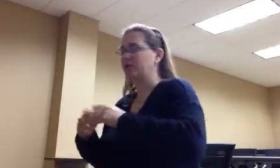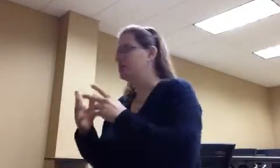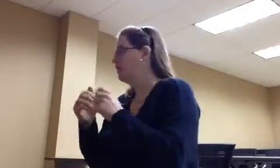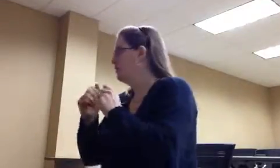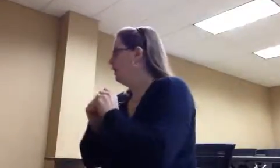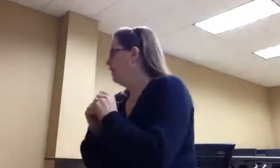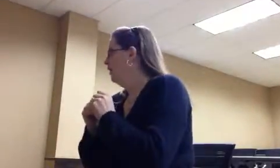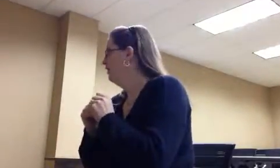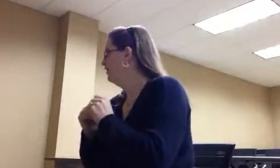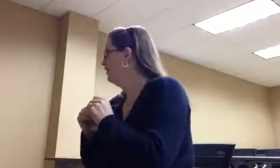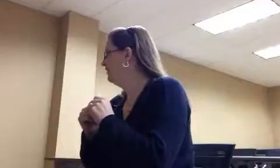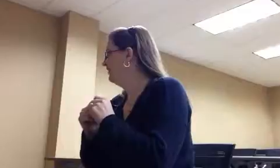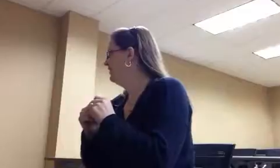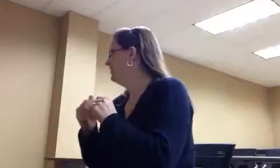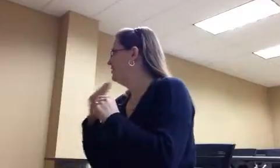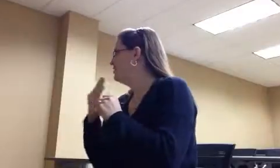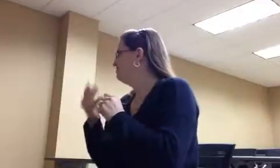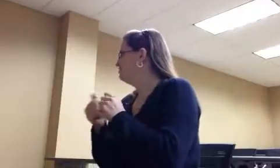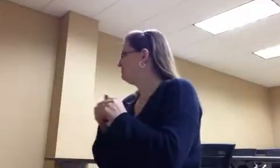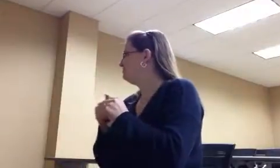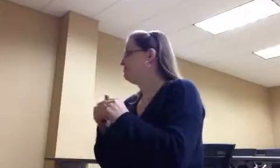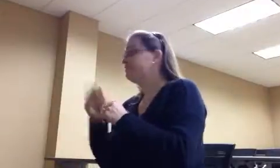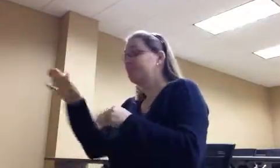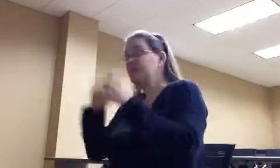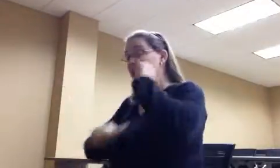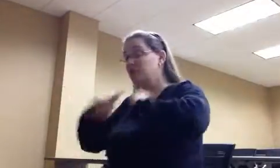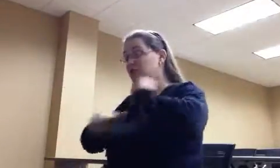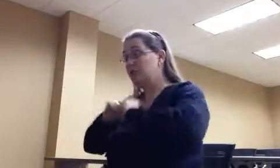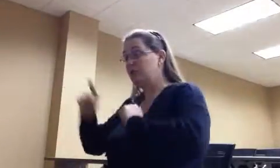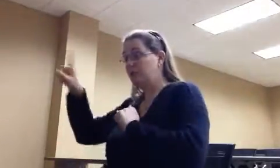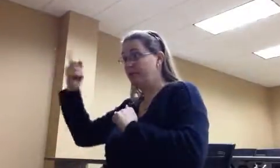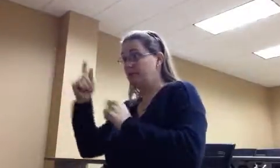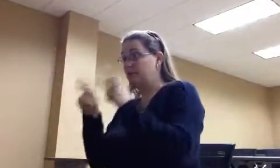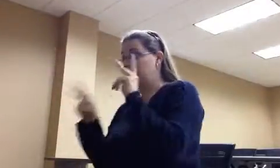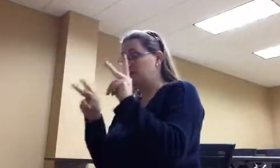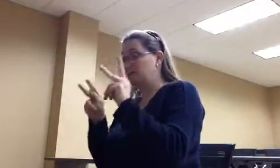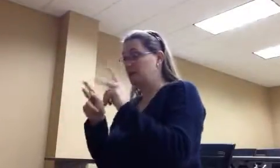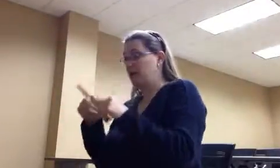weeks. One more time. I need drama for this person. Ready? Here we go. This summer I...